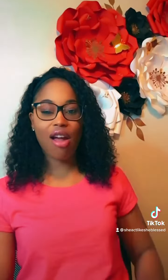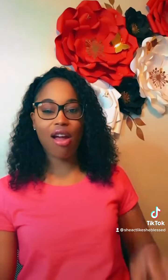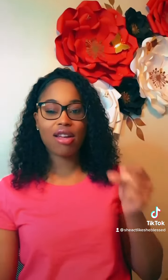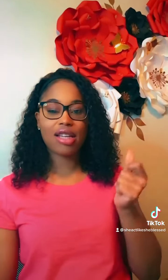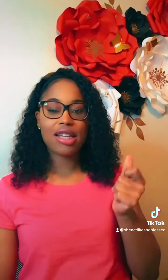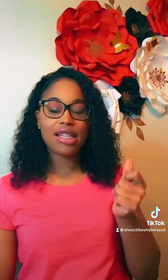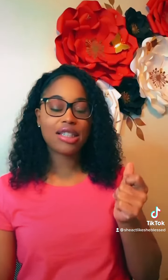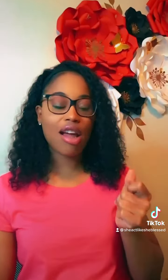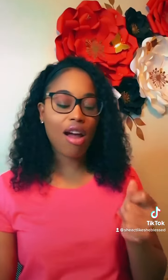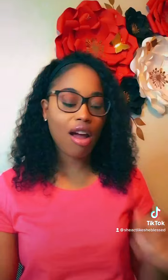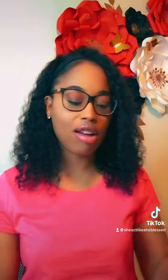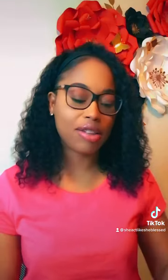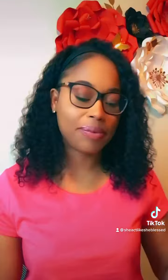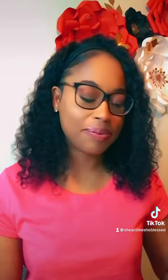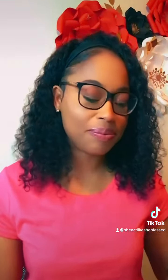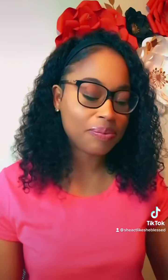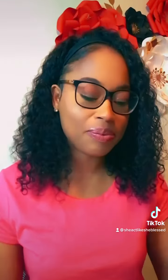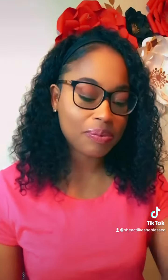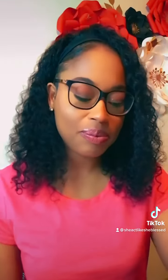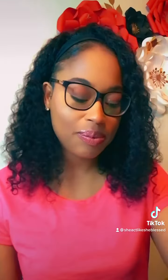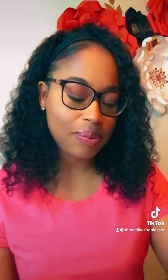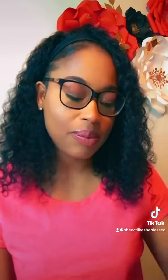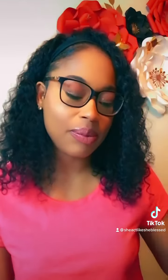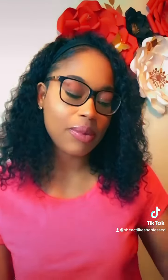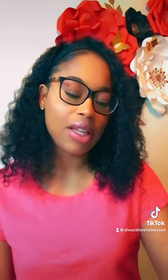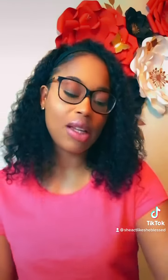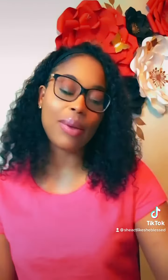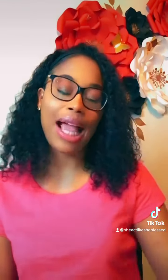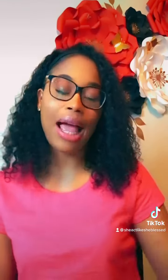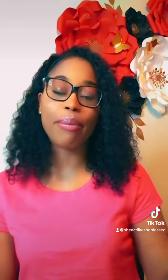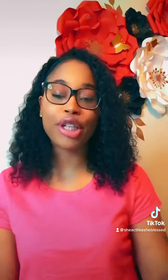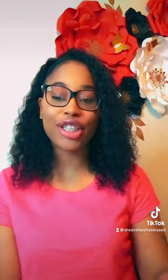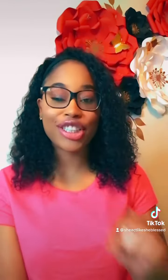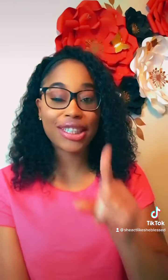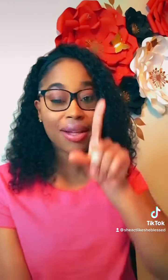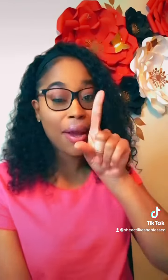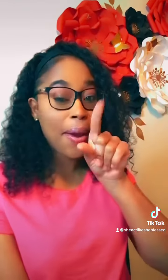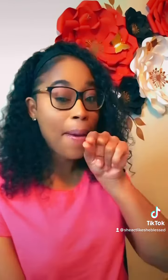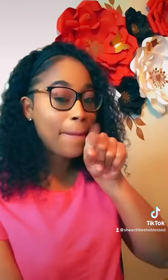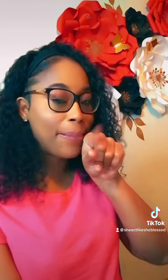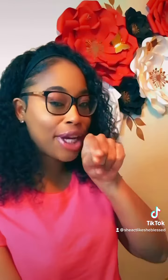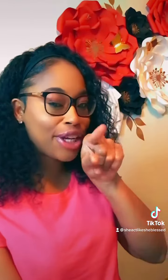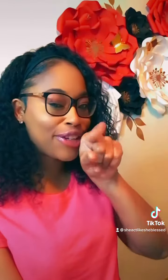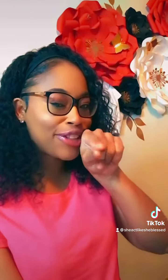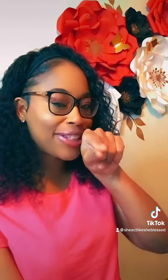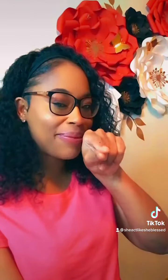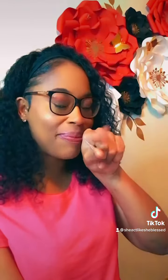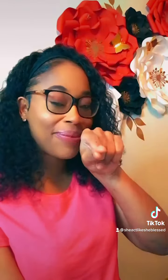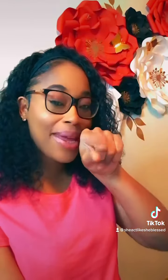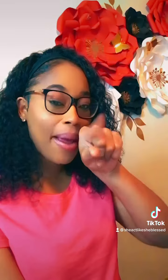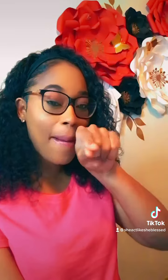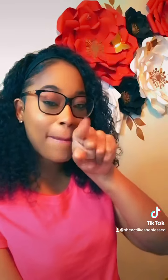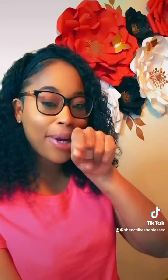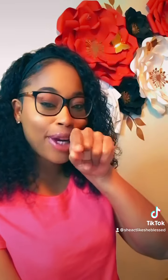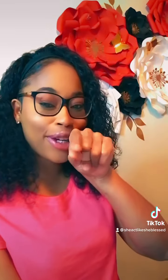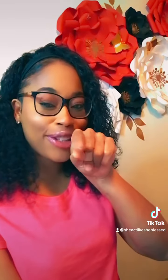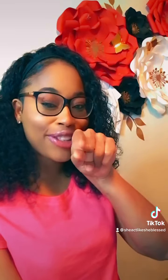dog we got bird bird bird